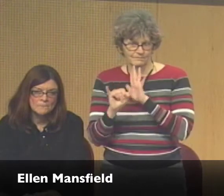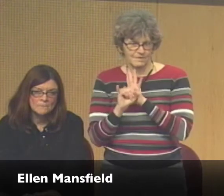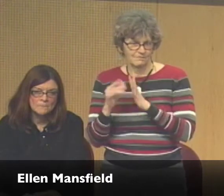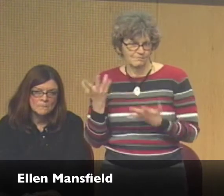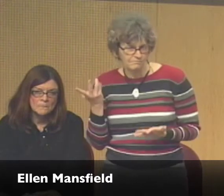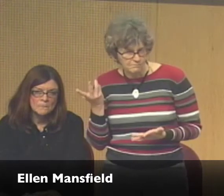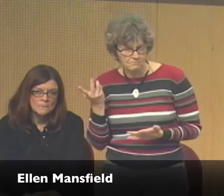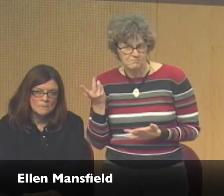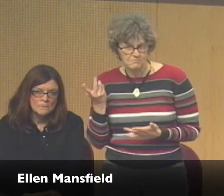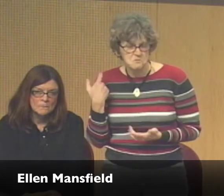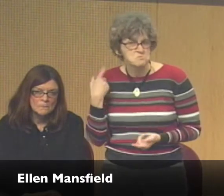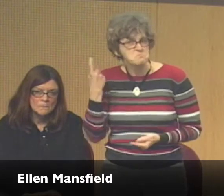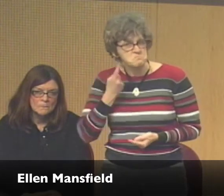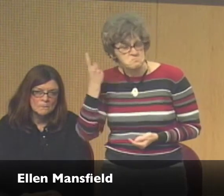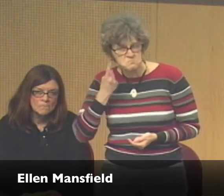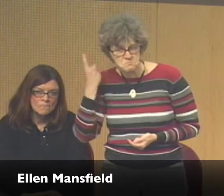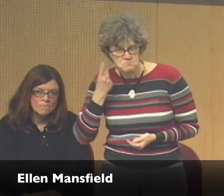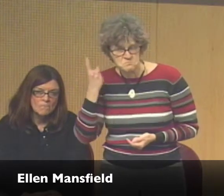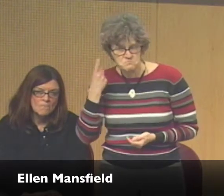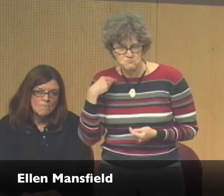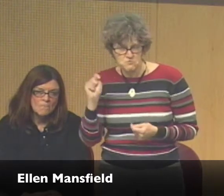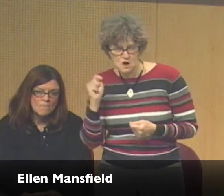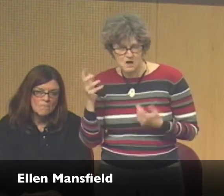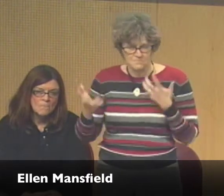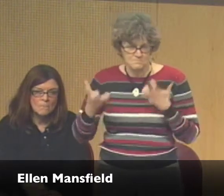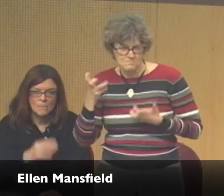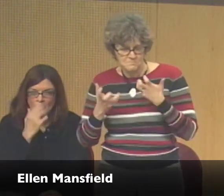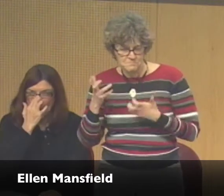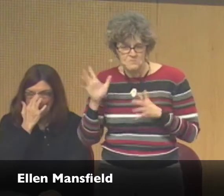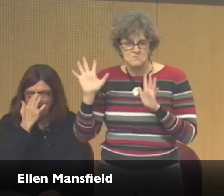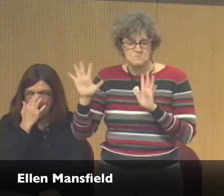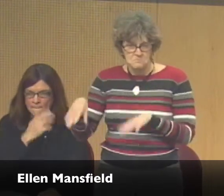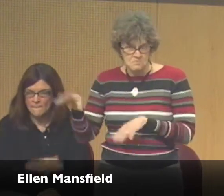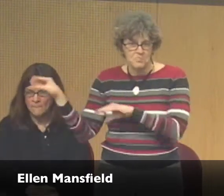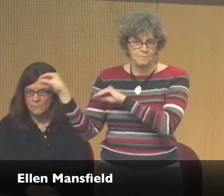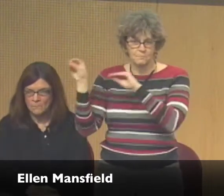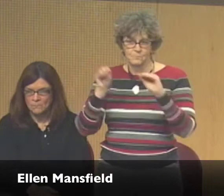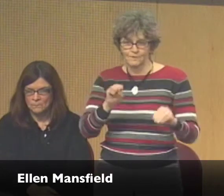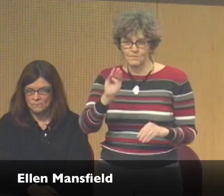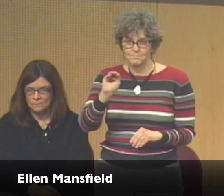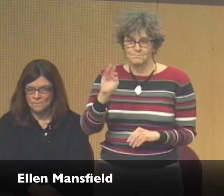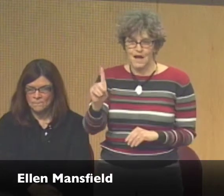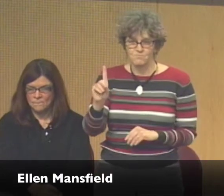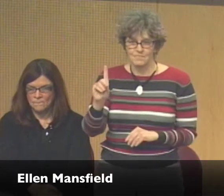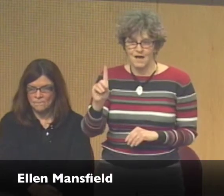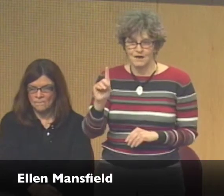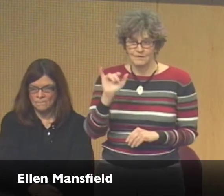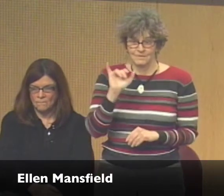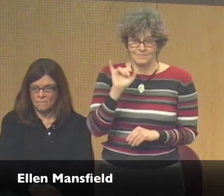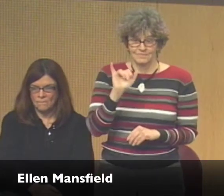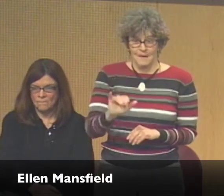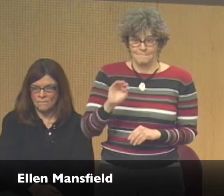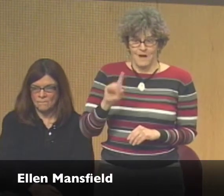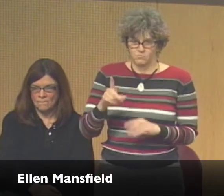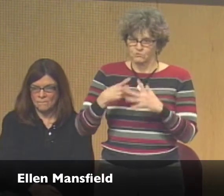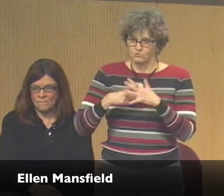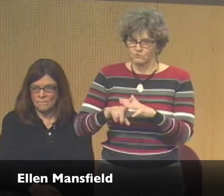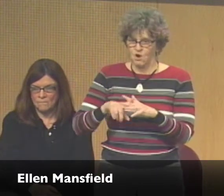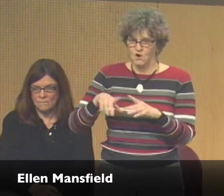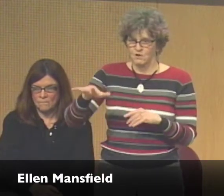Deaf identity and how that may pertain to it. So it got me kind of wondering. But I didn't do much with it. Then I went to Maryland. And while